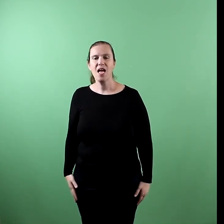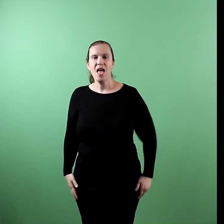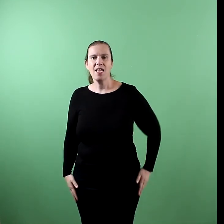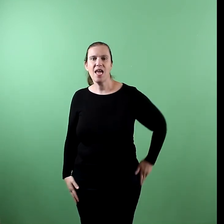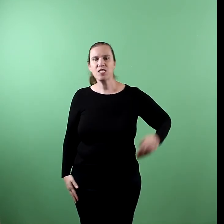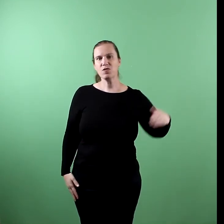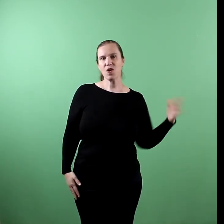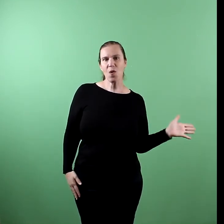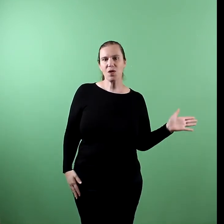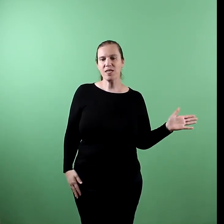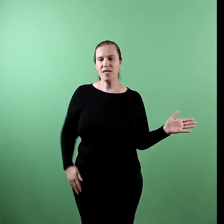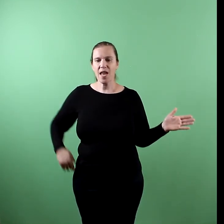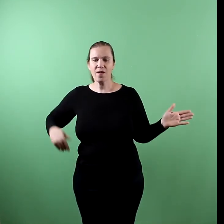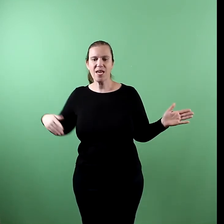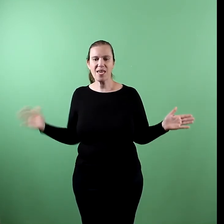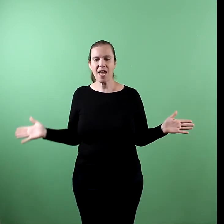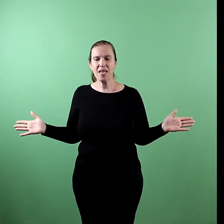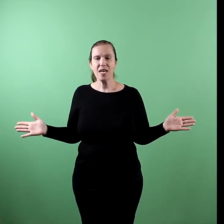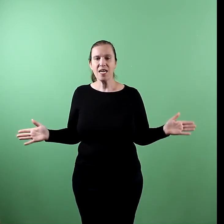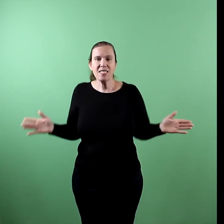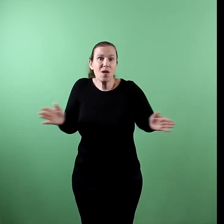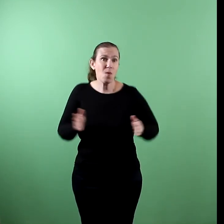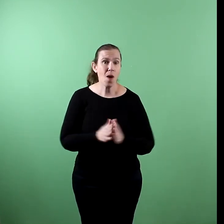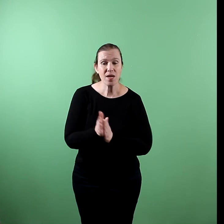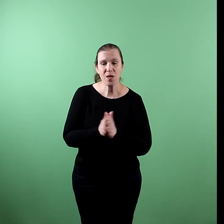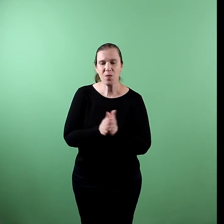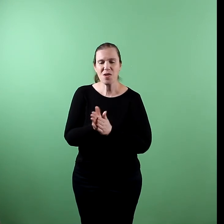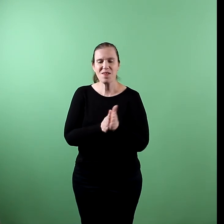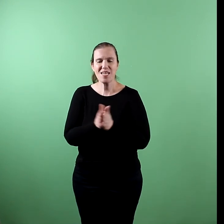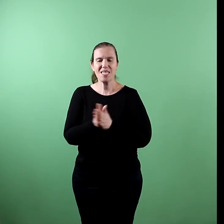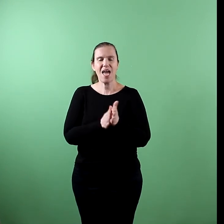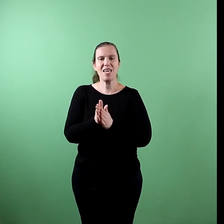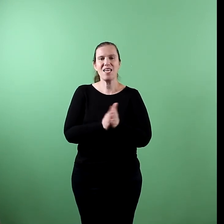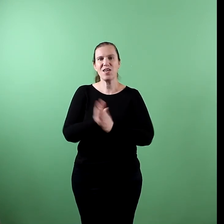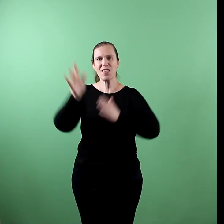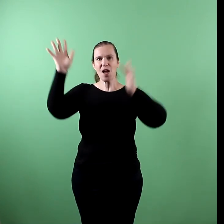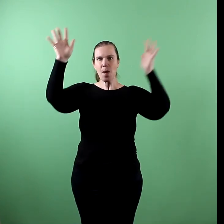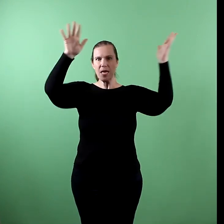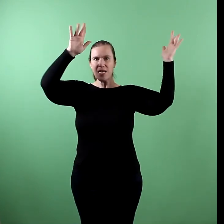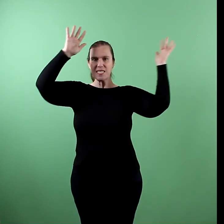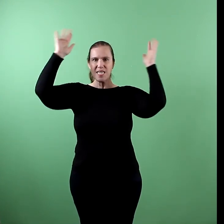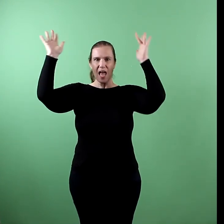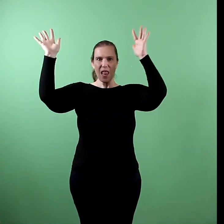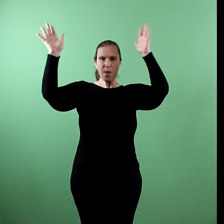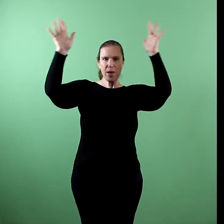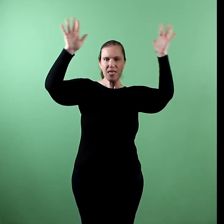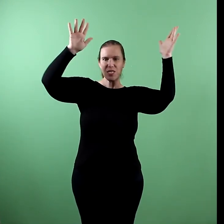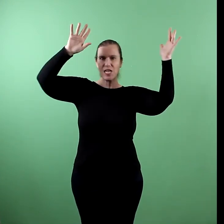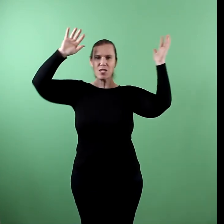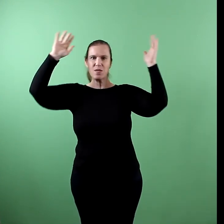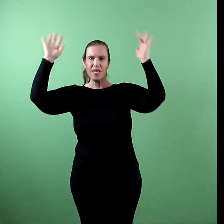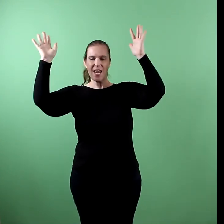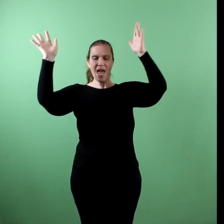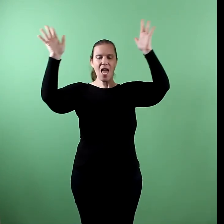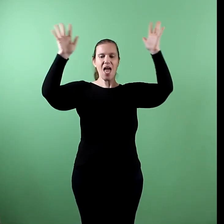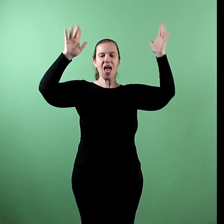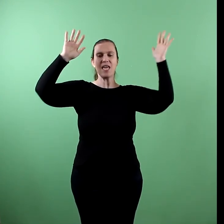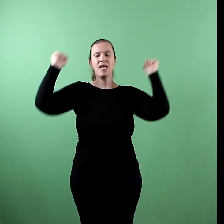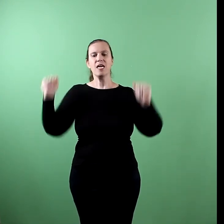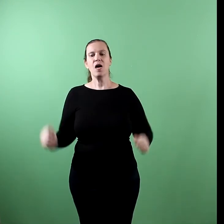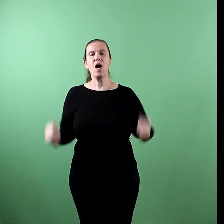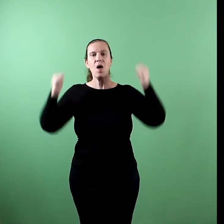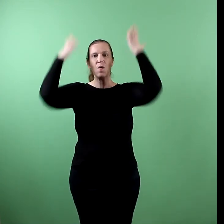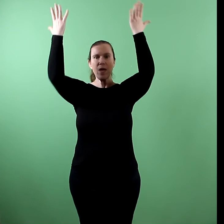An extraordinary night, an it's no wonder we're excited, could there be a celebration close at